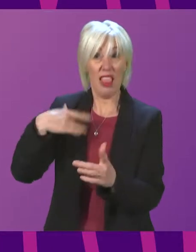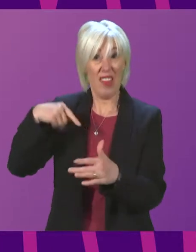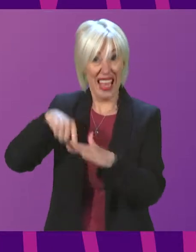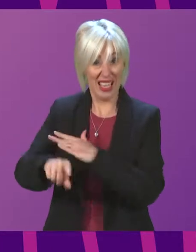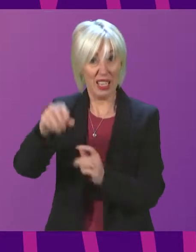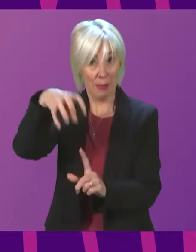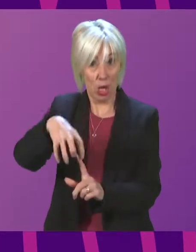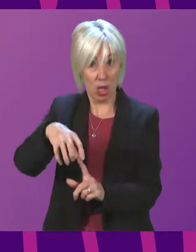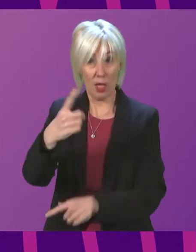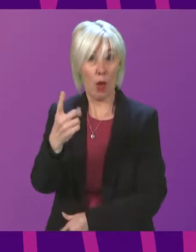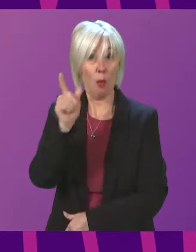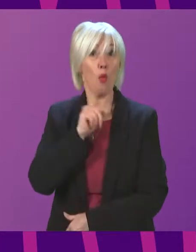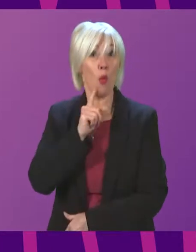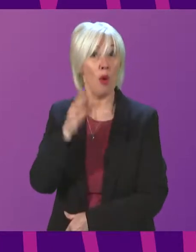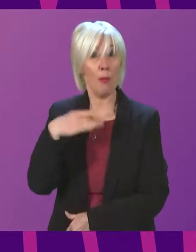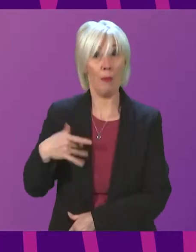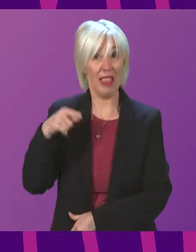for 60 years.